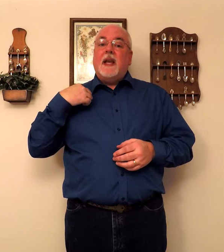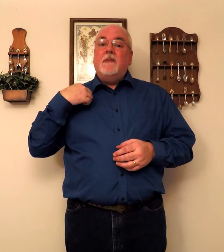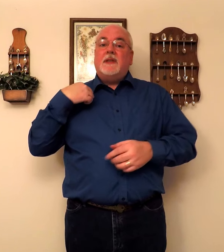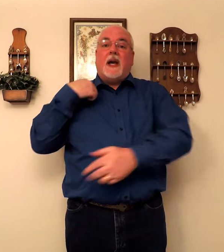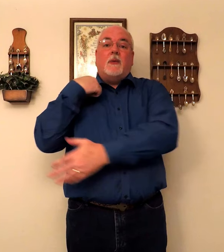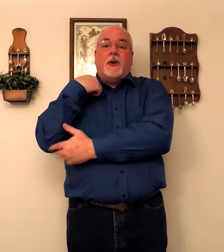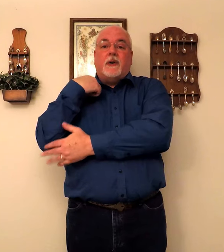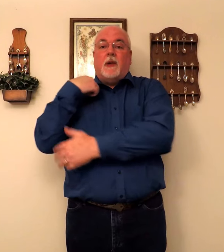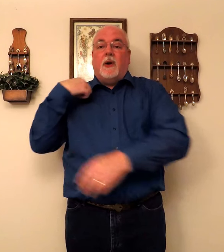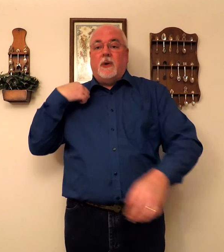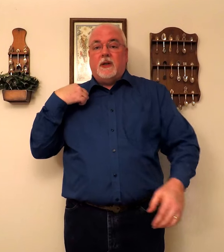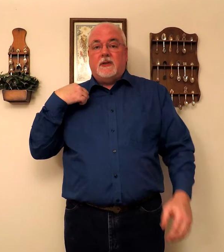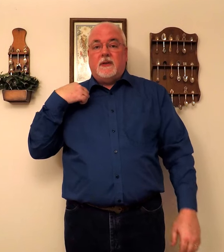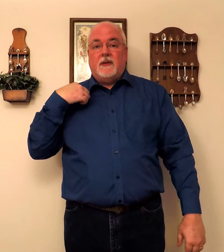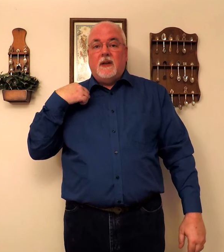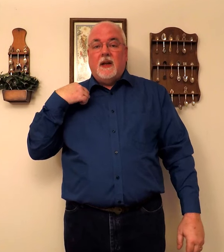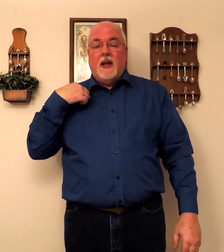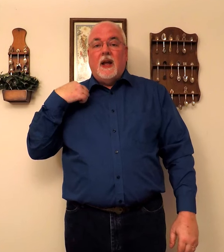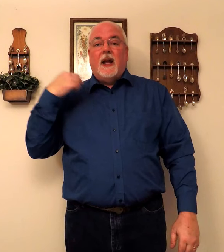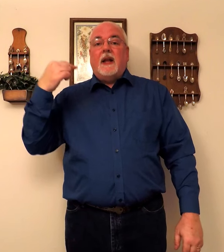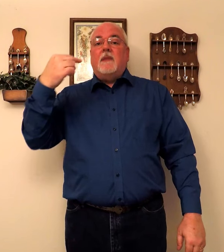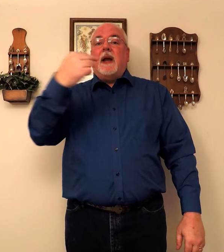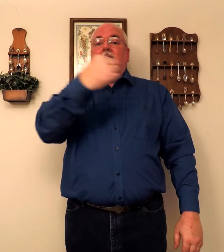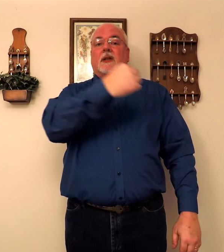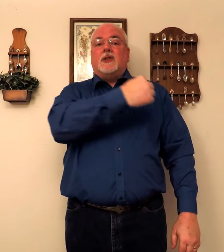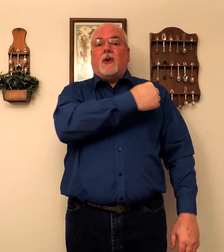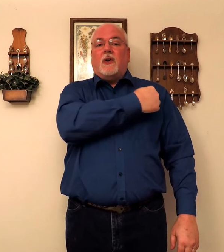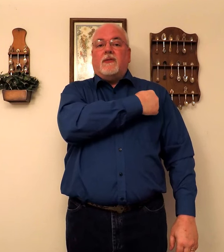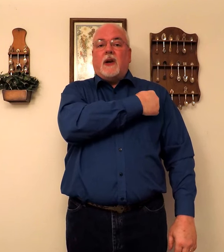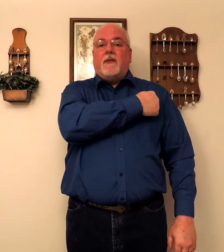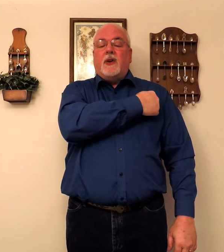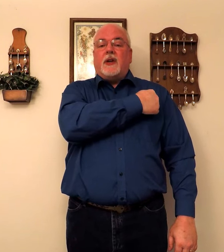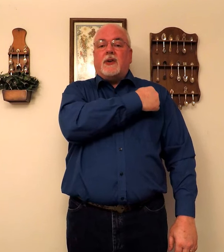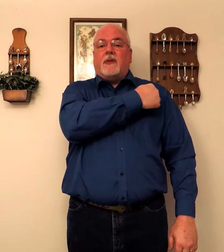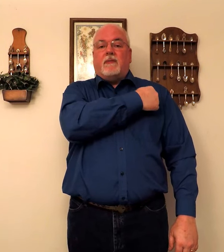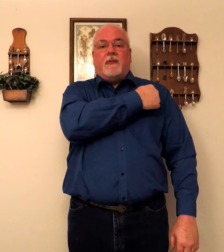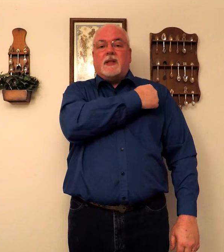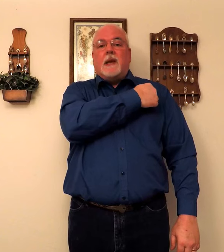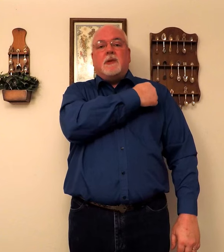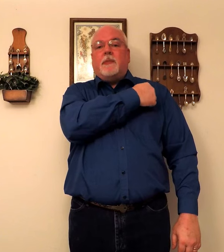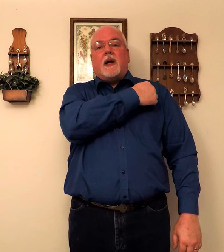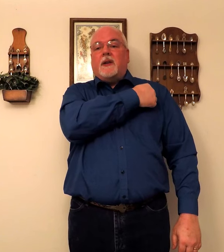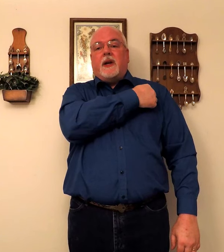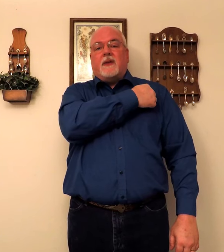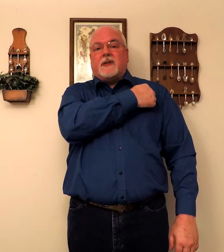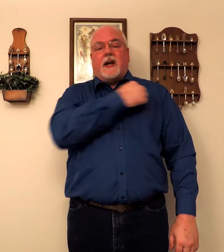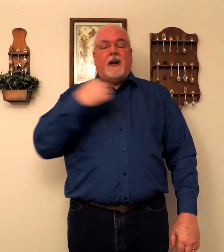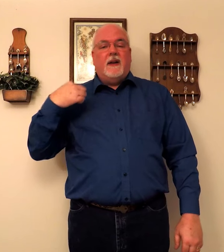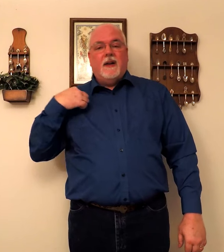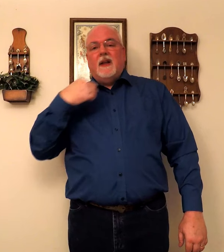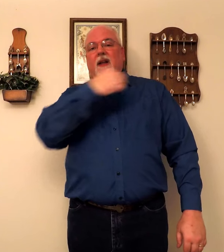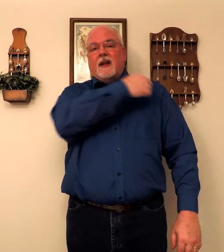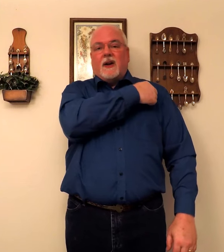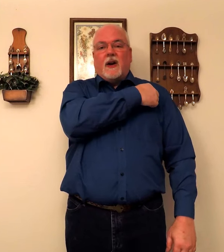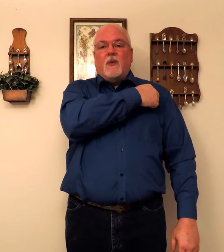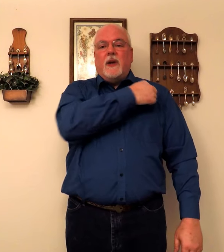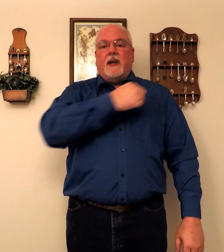same side where your elbow is. And they make a little circle in front of you and touch the same spot on the other side. All right? We.